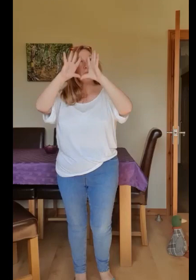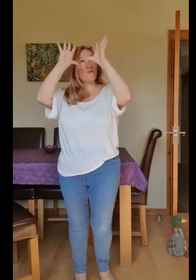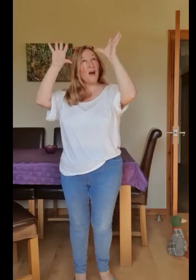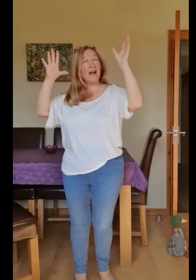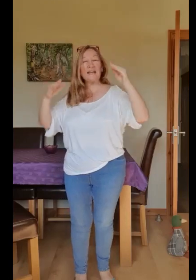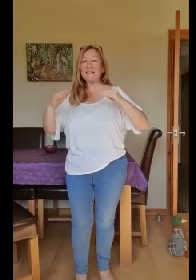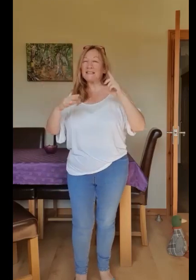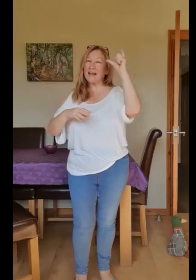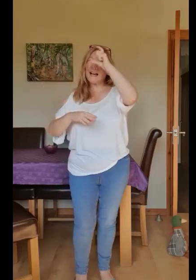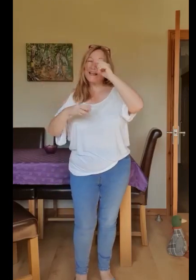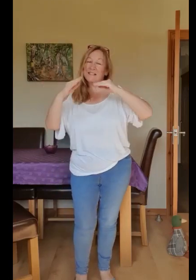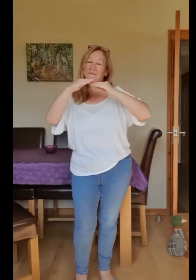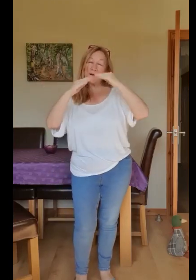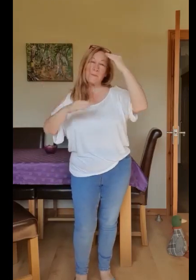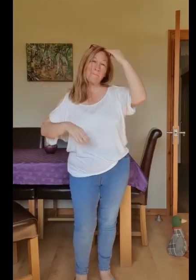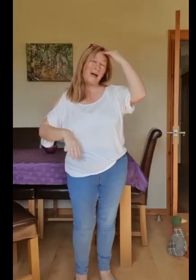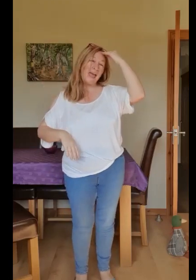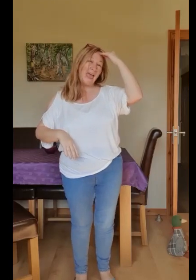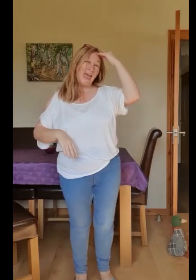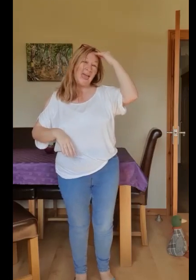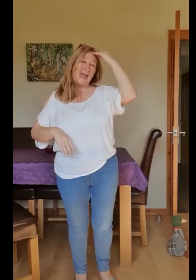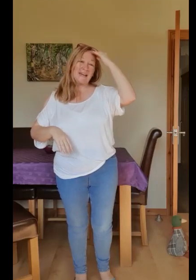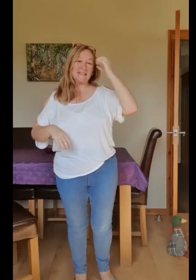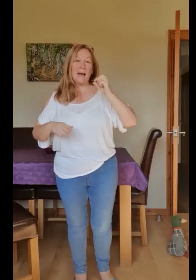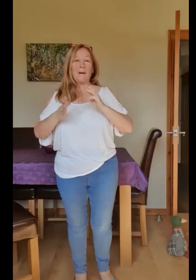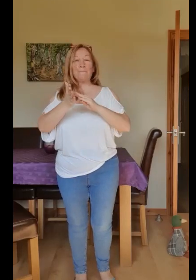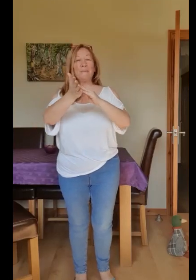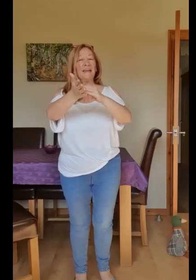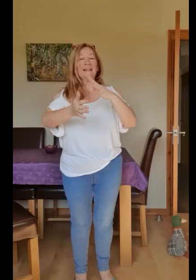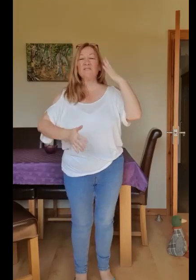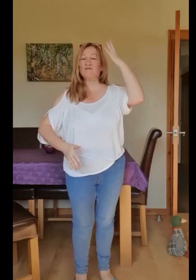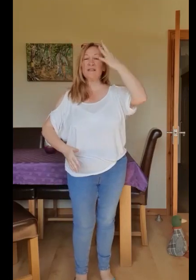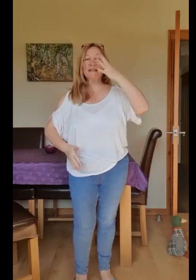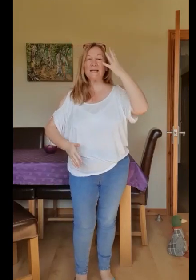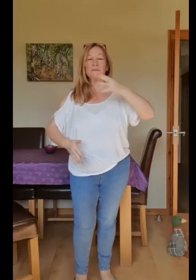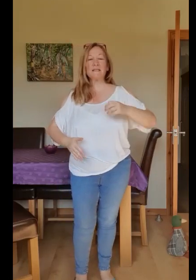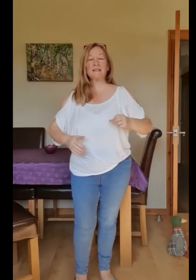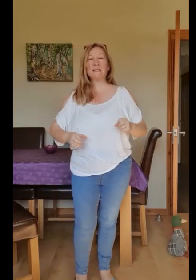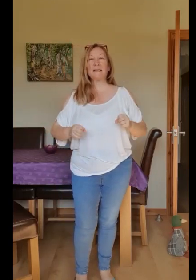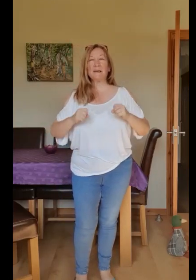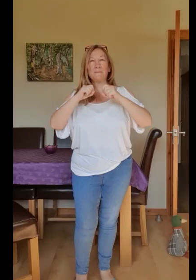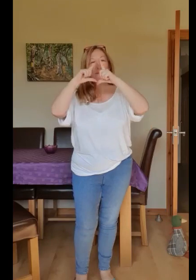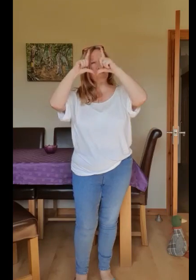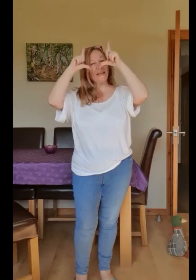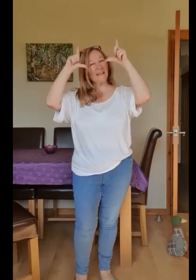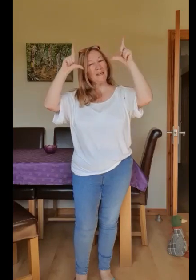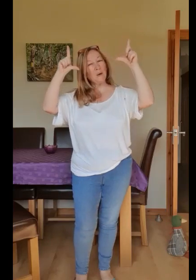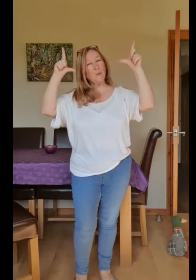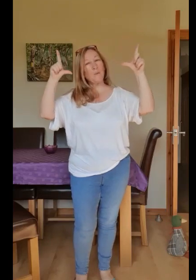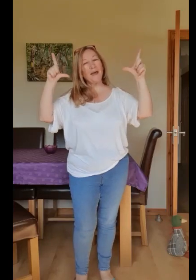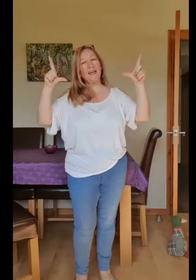Some people feel weird